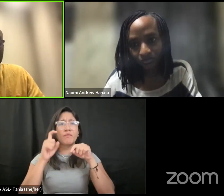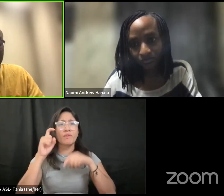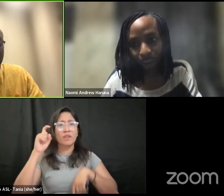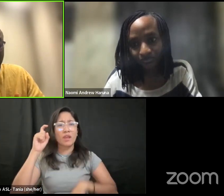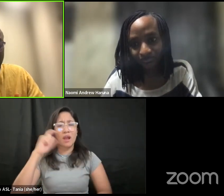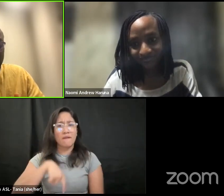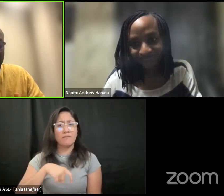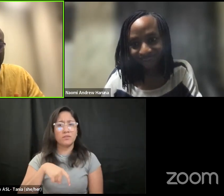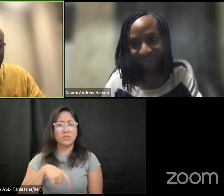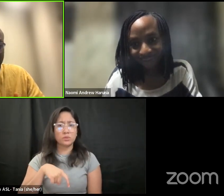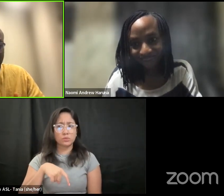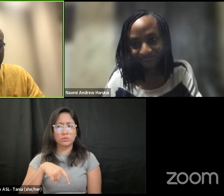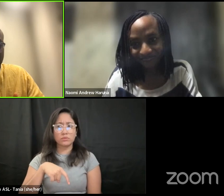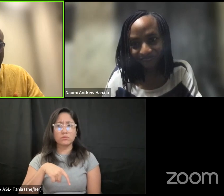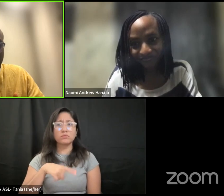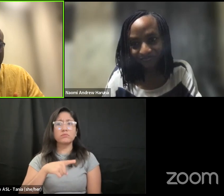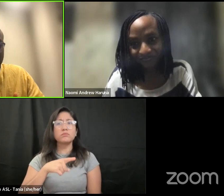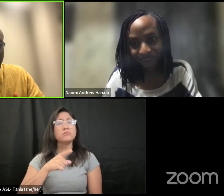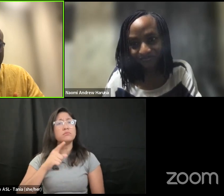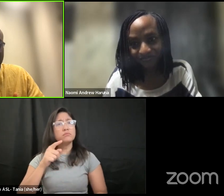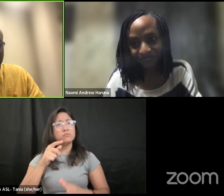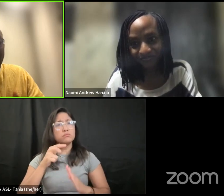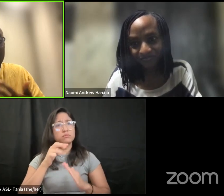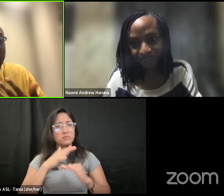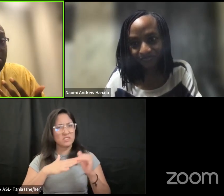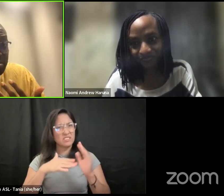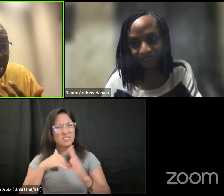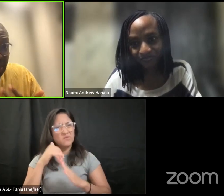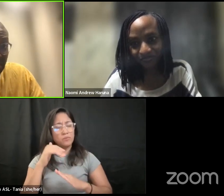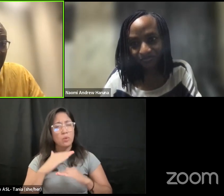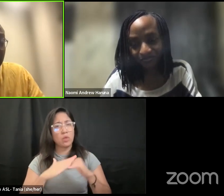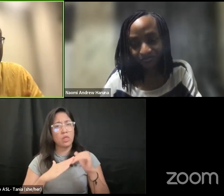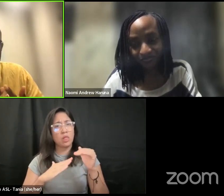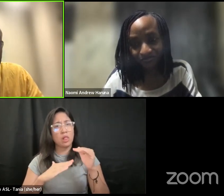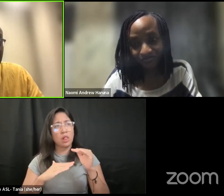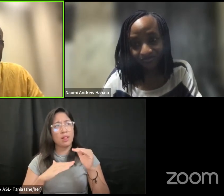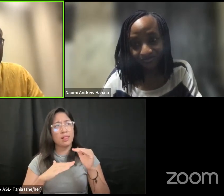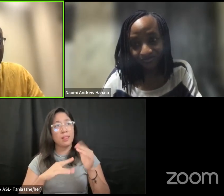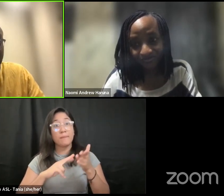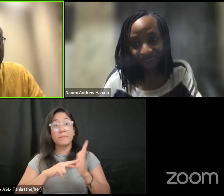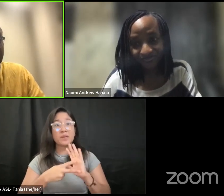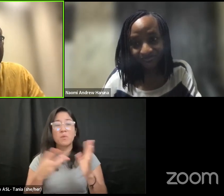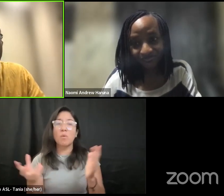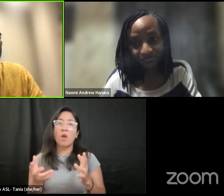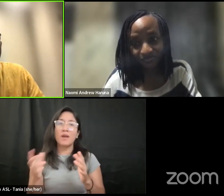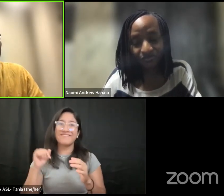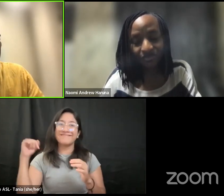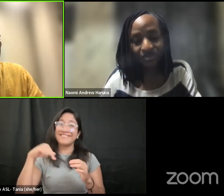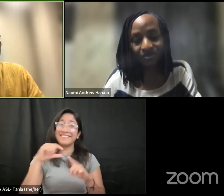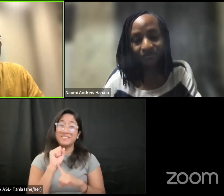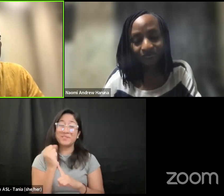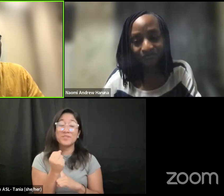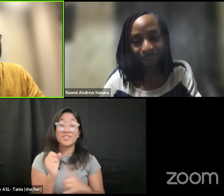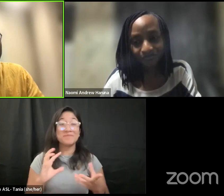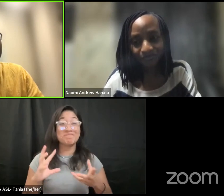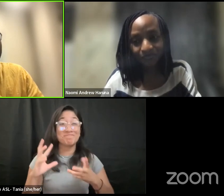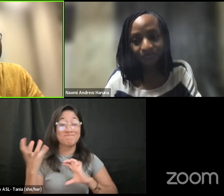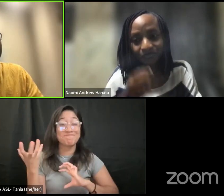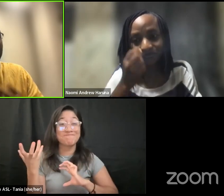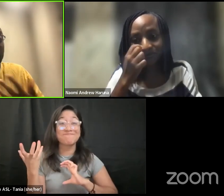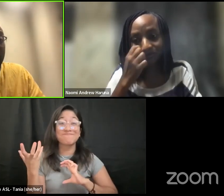about um how messy this situation is um